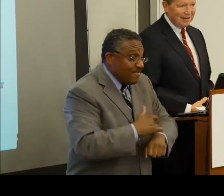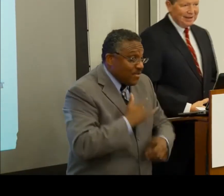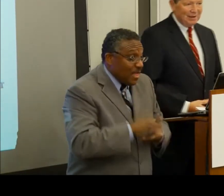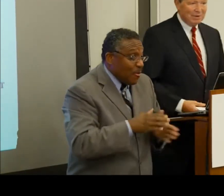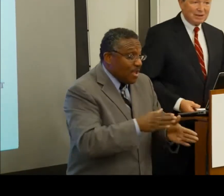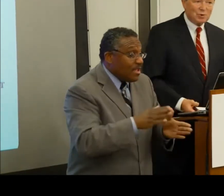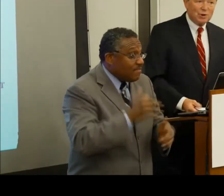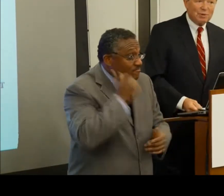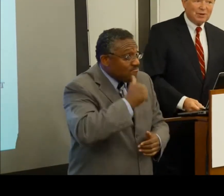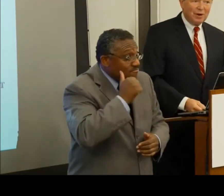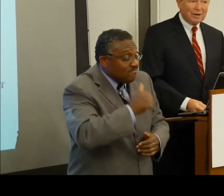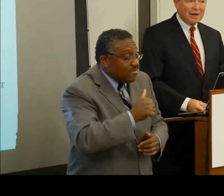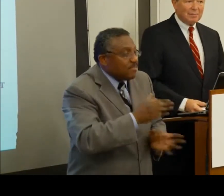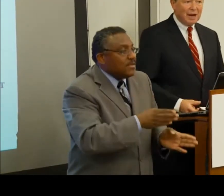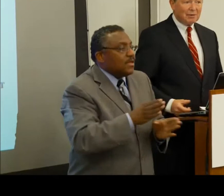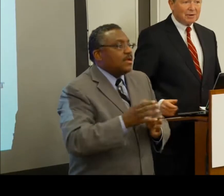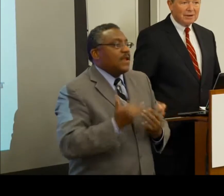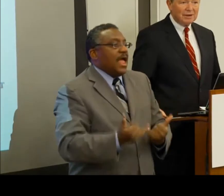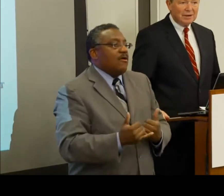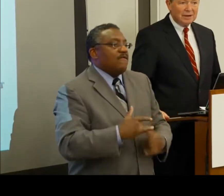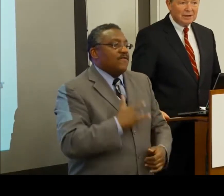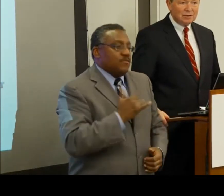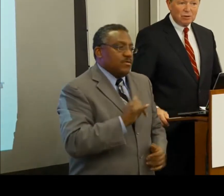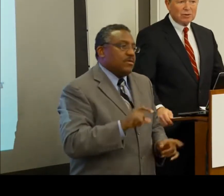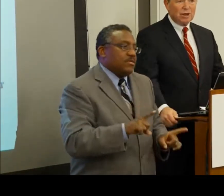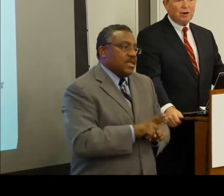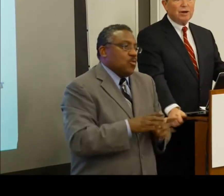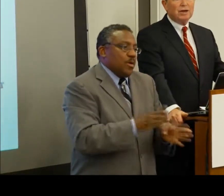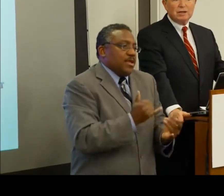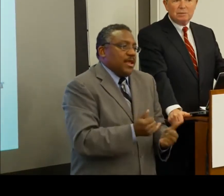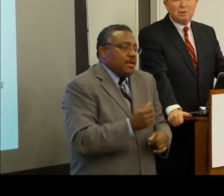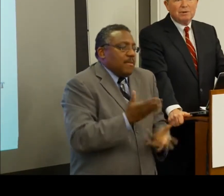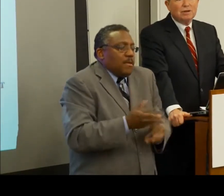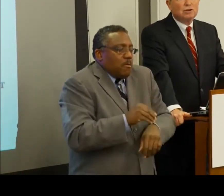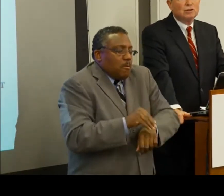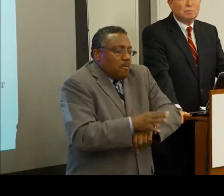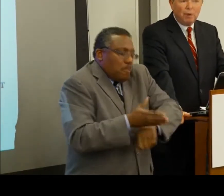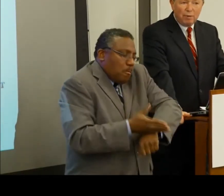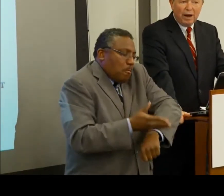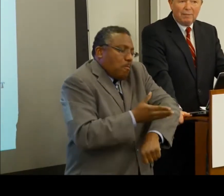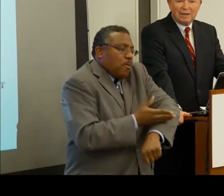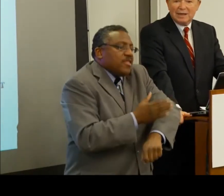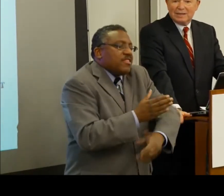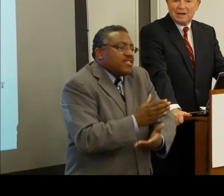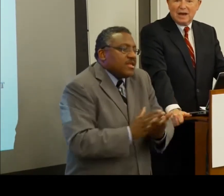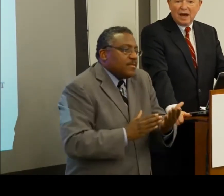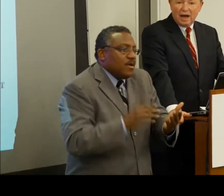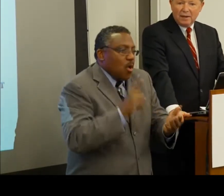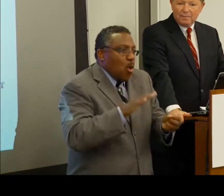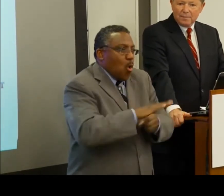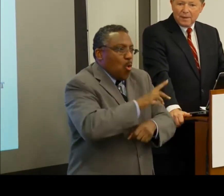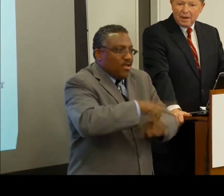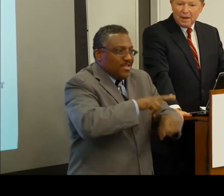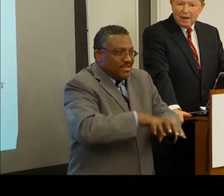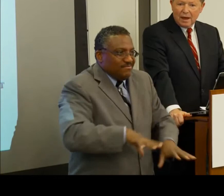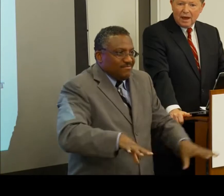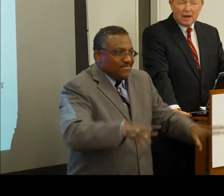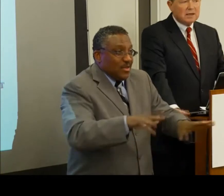because we're going to be talking about the Social Security Disability Insurance Program, SSDI,